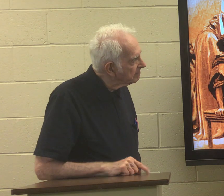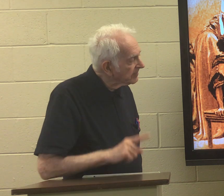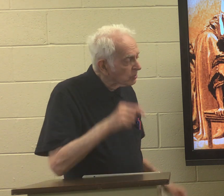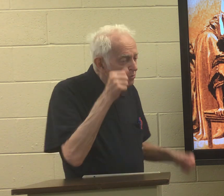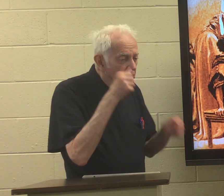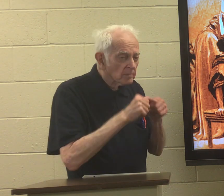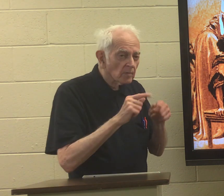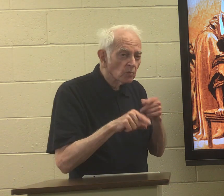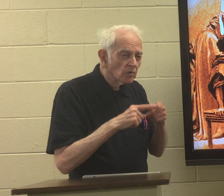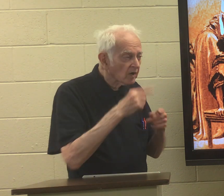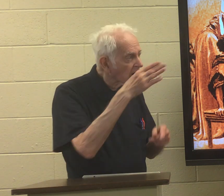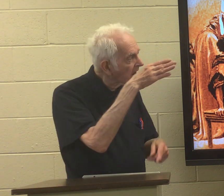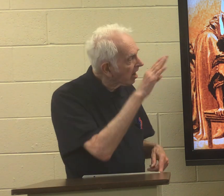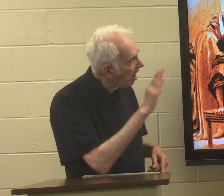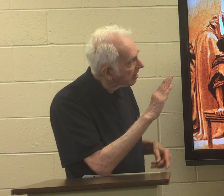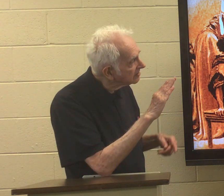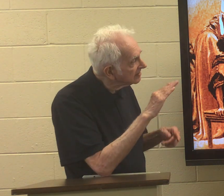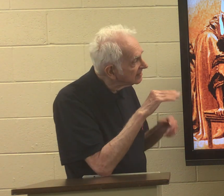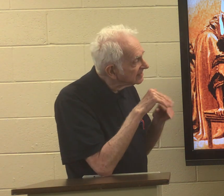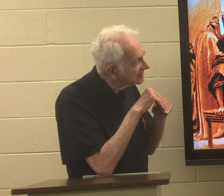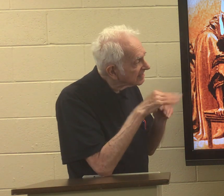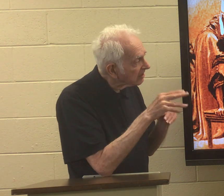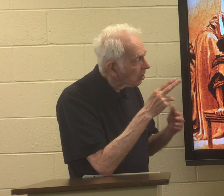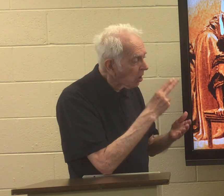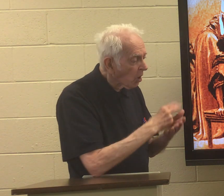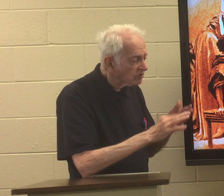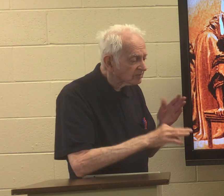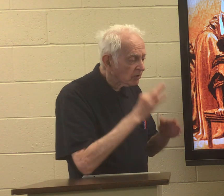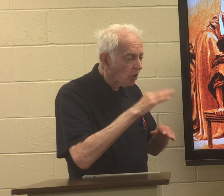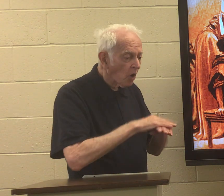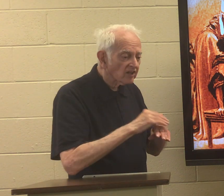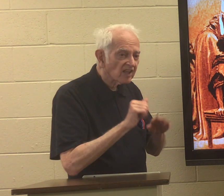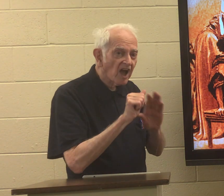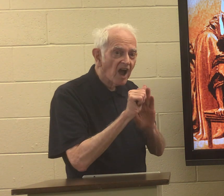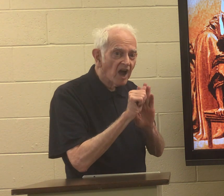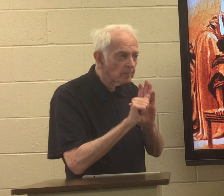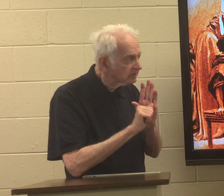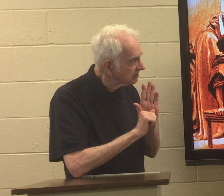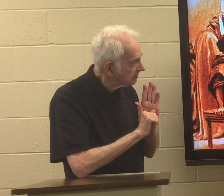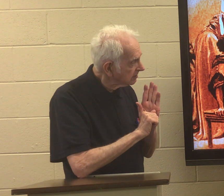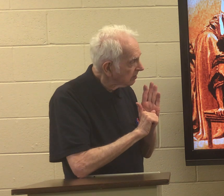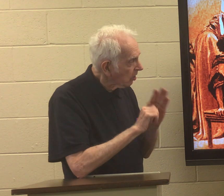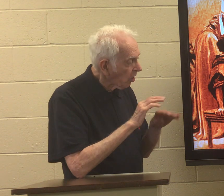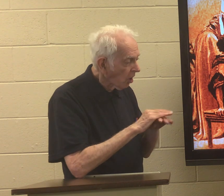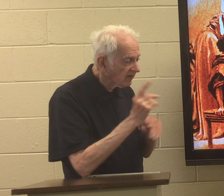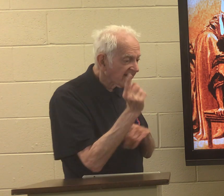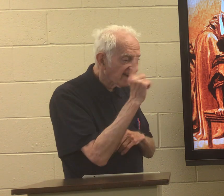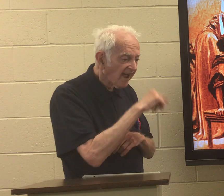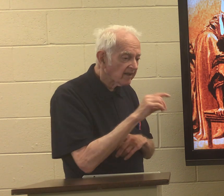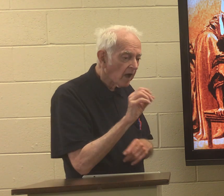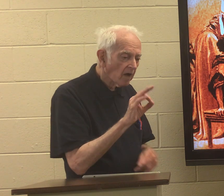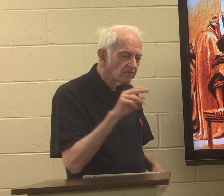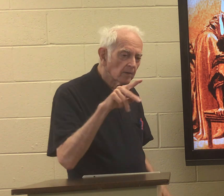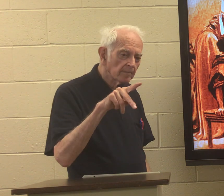you remember when God sent the Holy Spirit on the apostles on the day of Pentecost